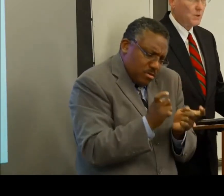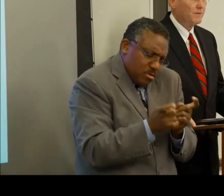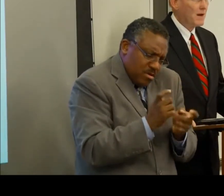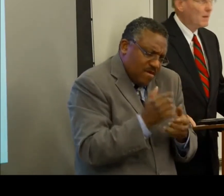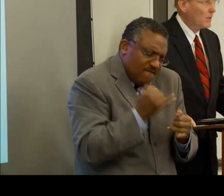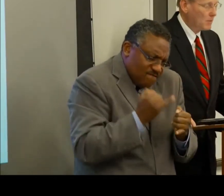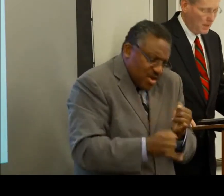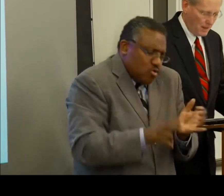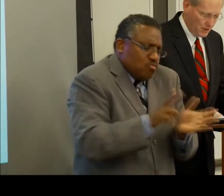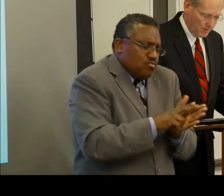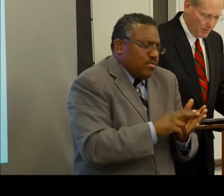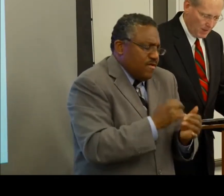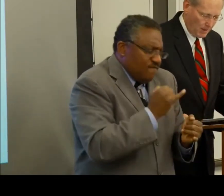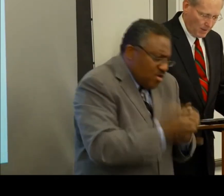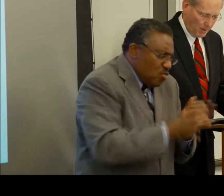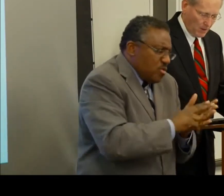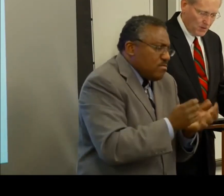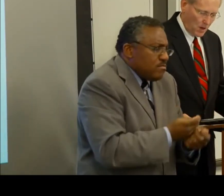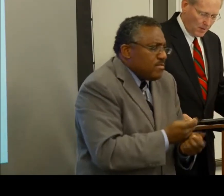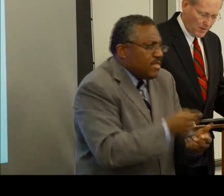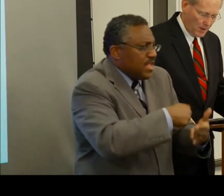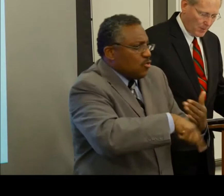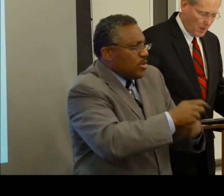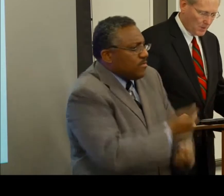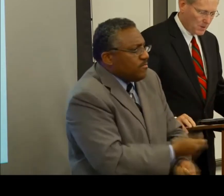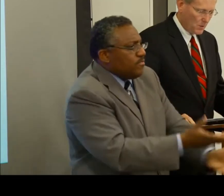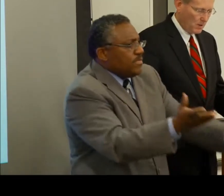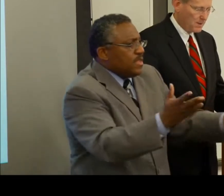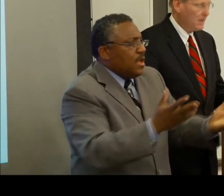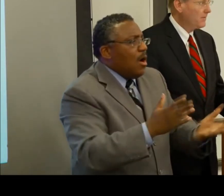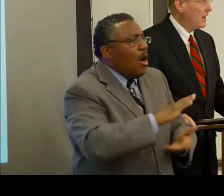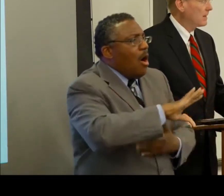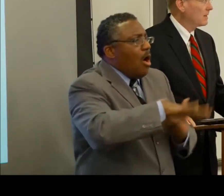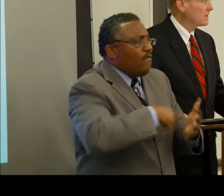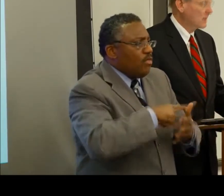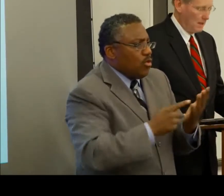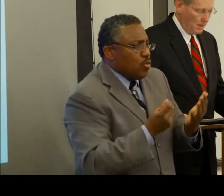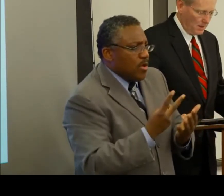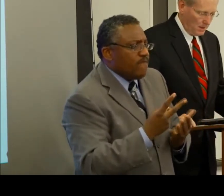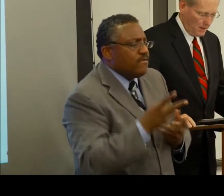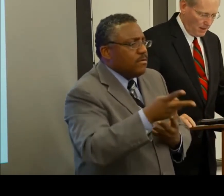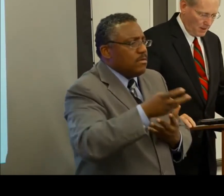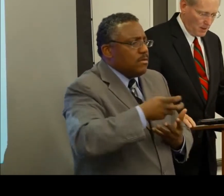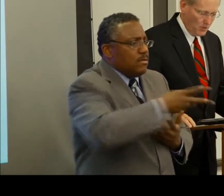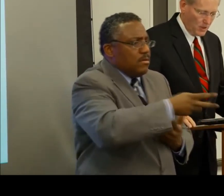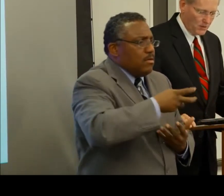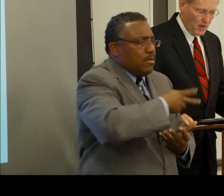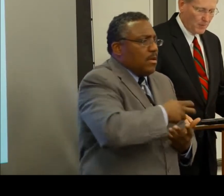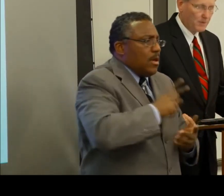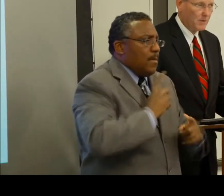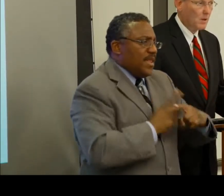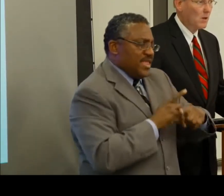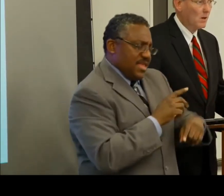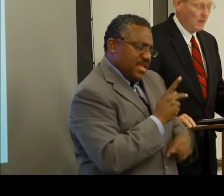project will issue a final publication that includes all the final papers, as well as key findings in a co-chair chapter from Earl